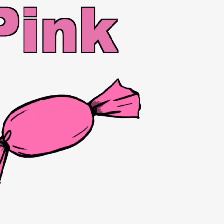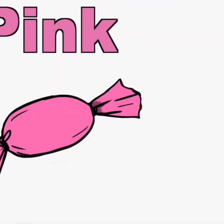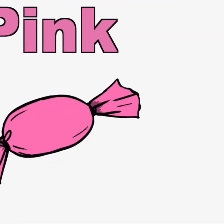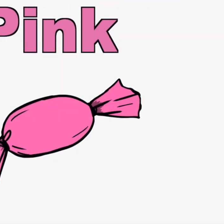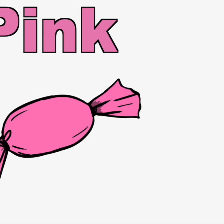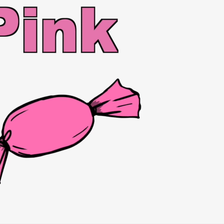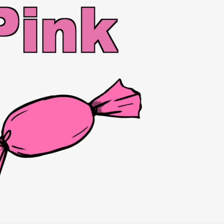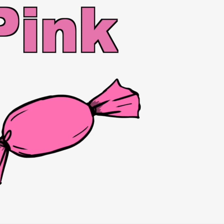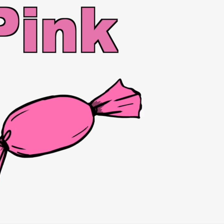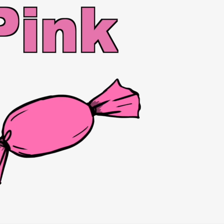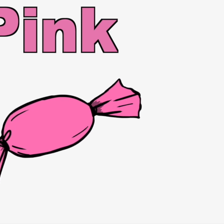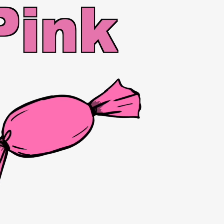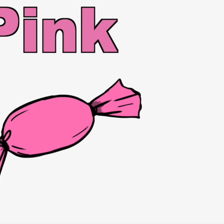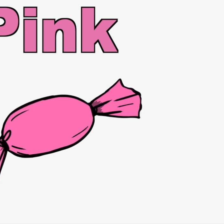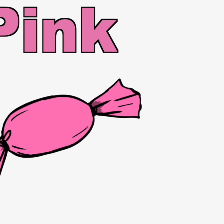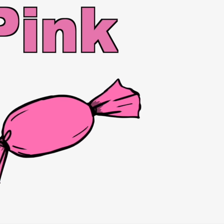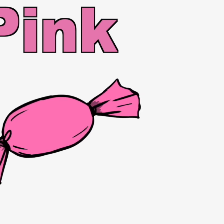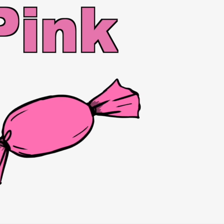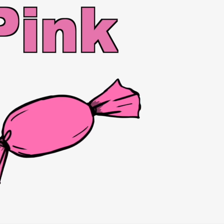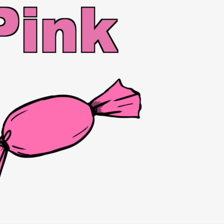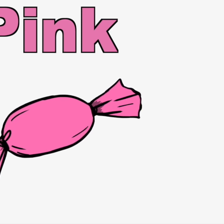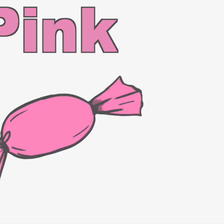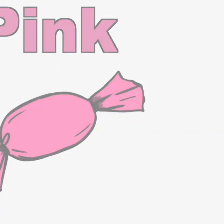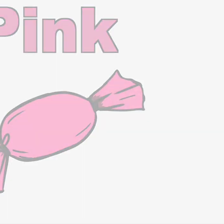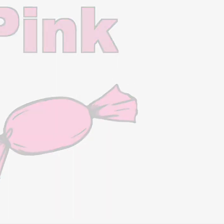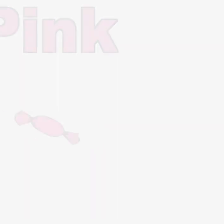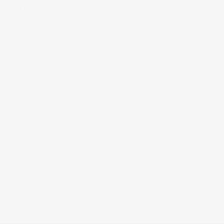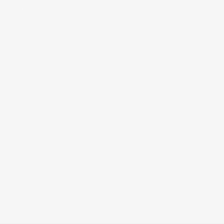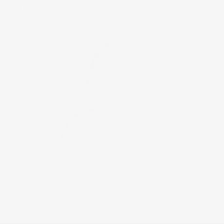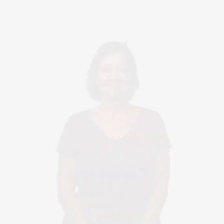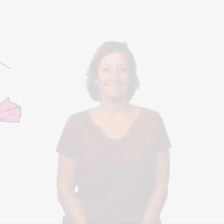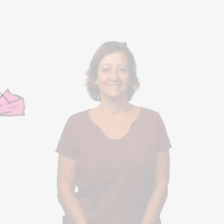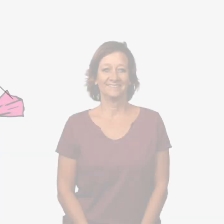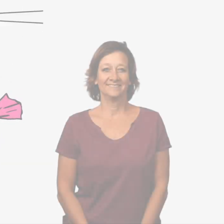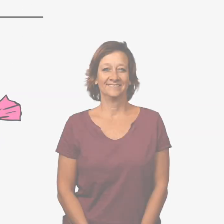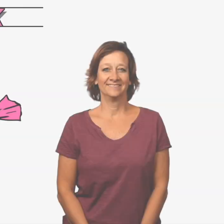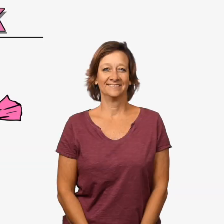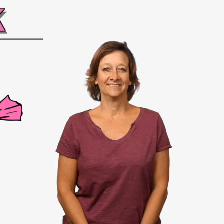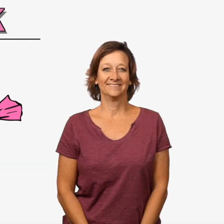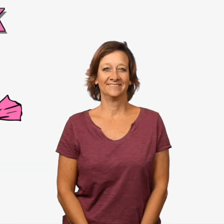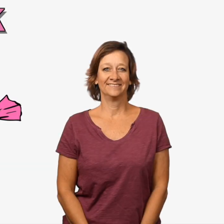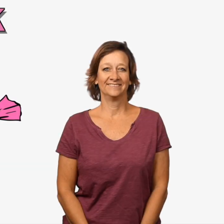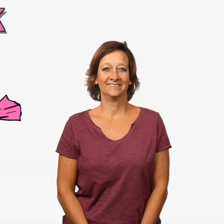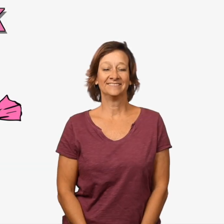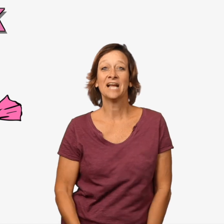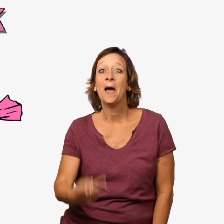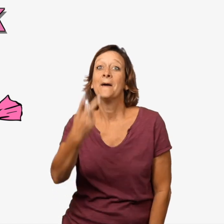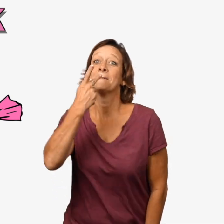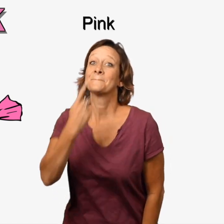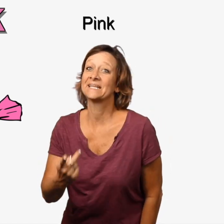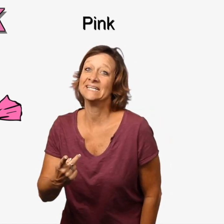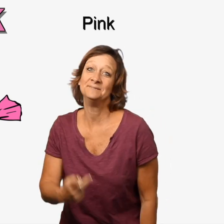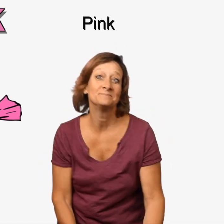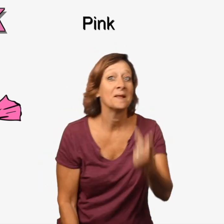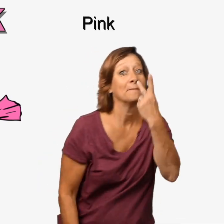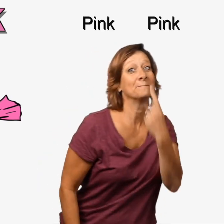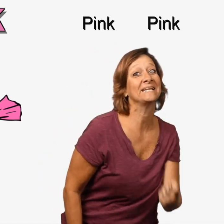pink, pink,